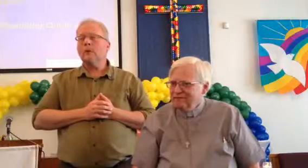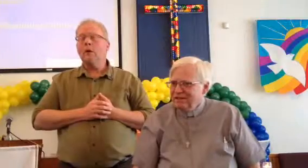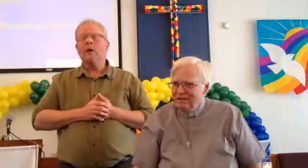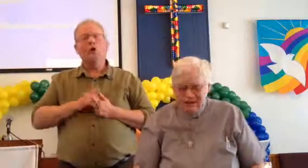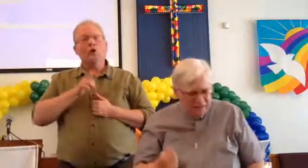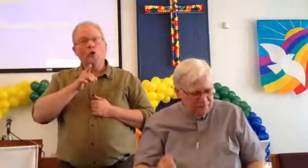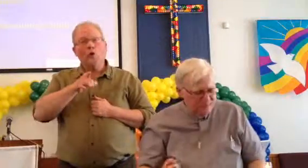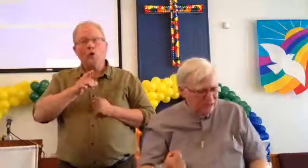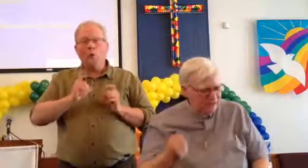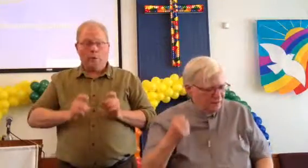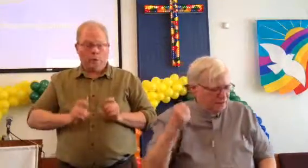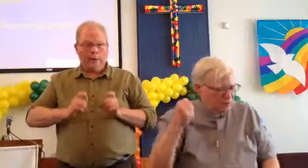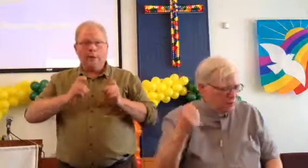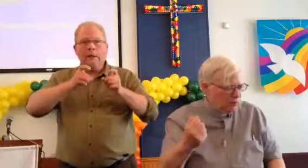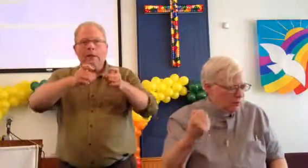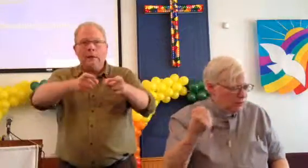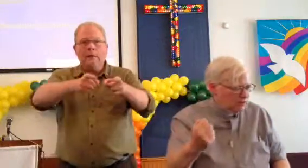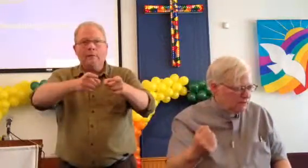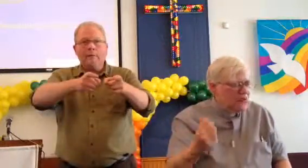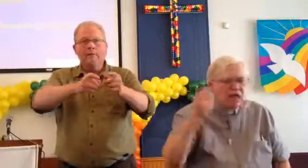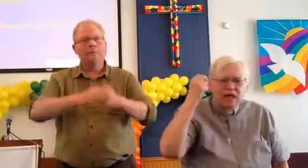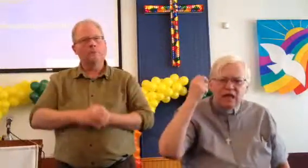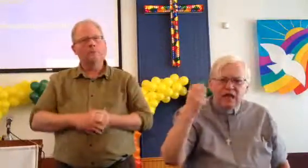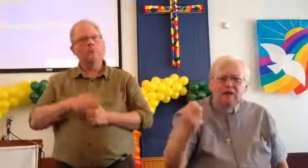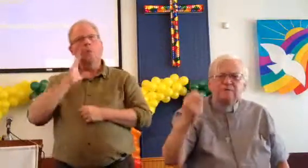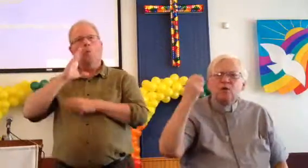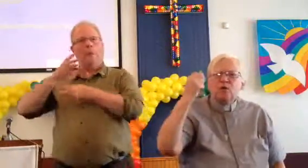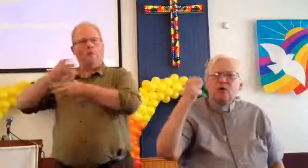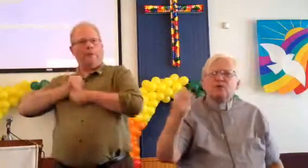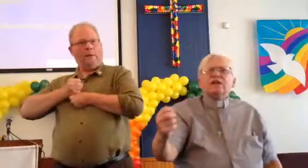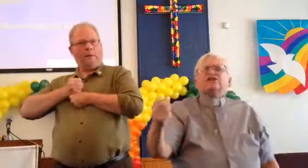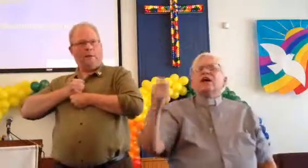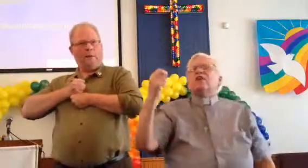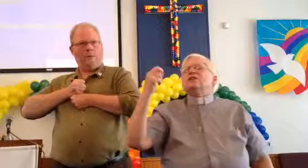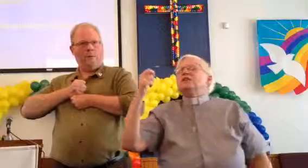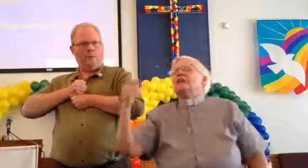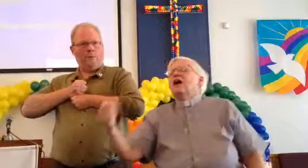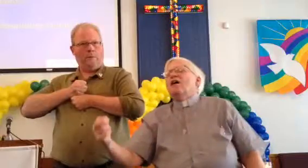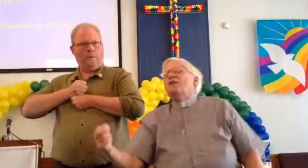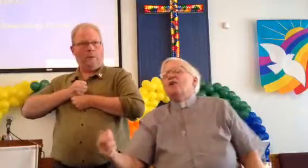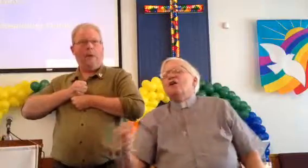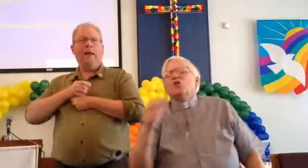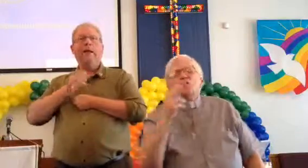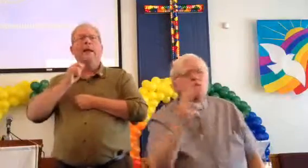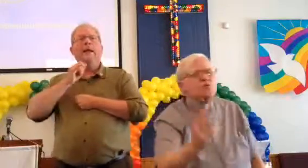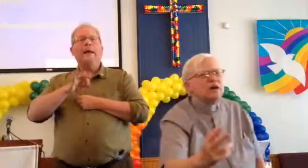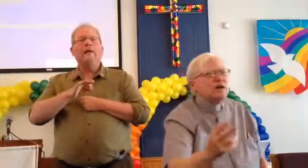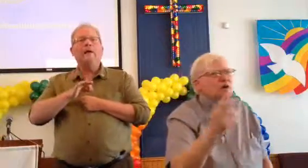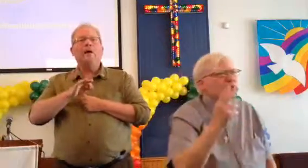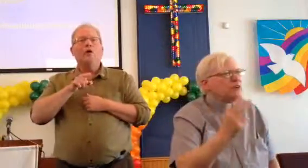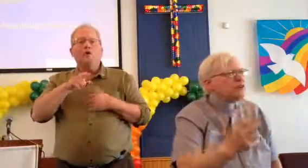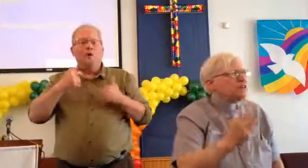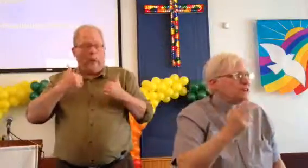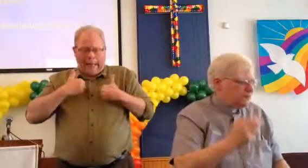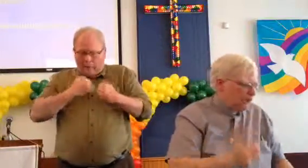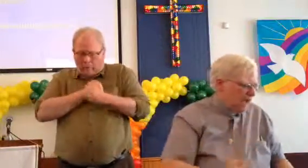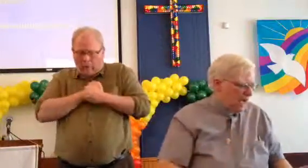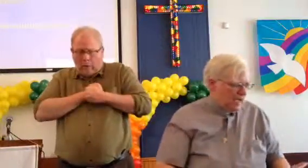If we give, we will receive. If we reach out in love, we will receive God.